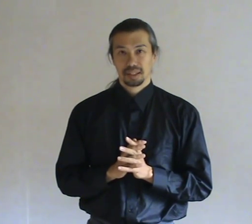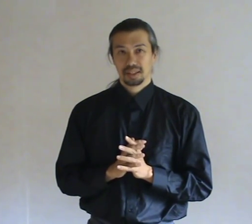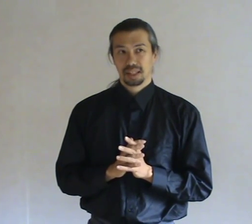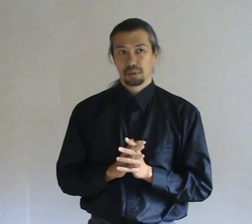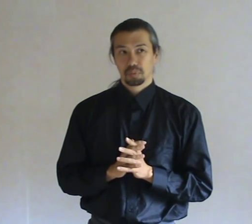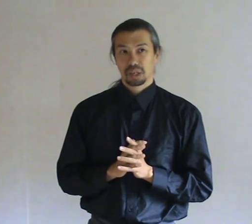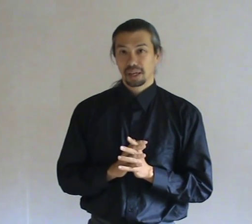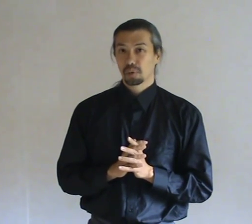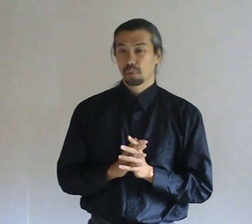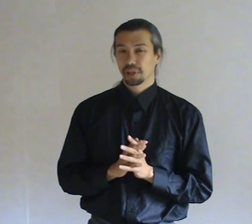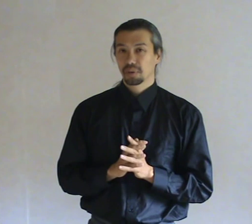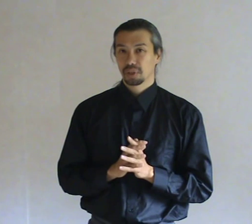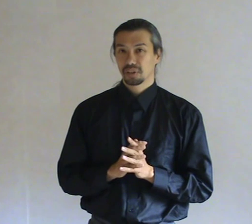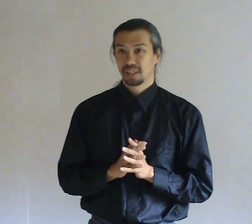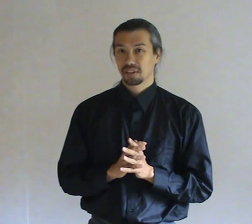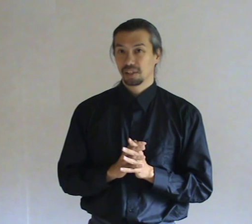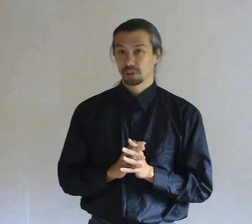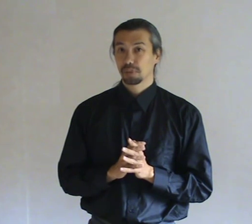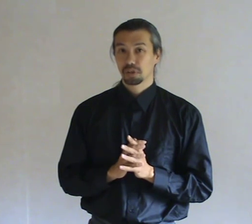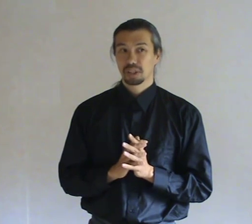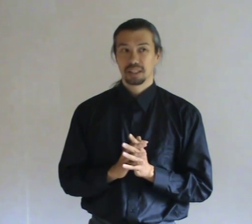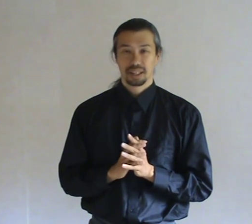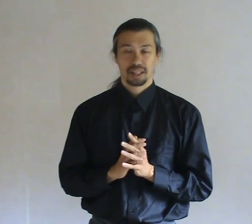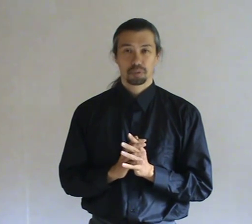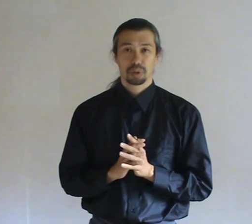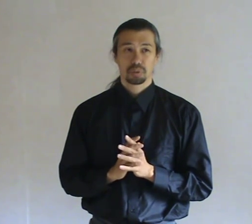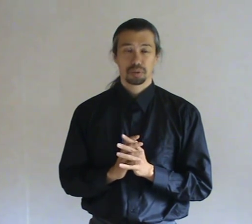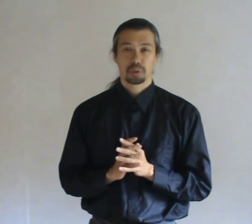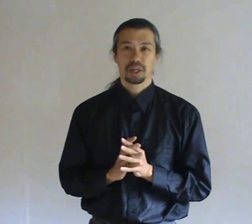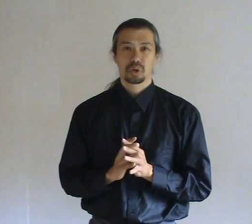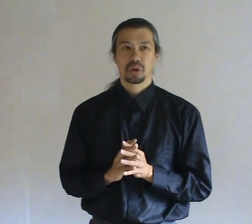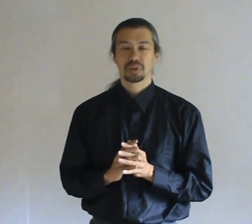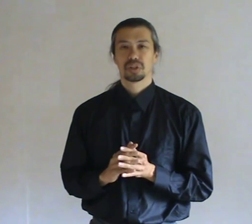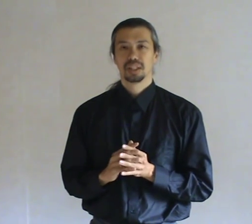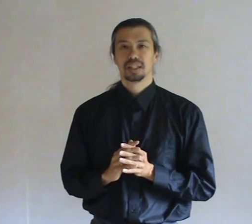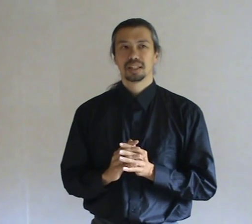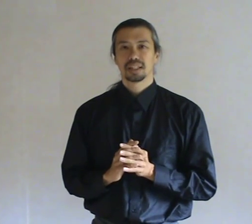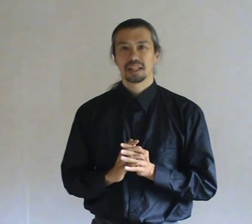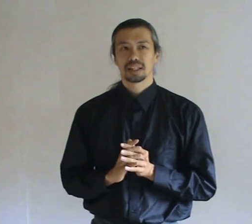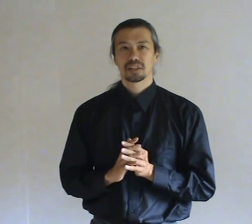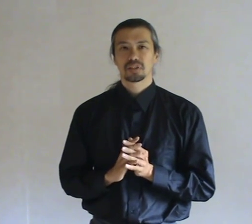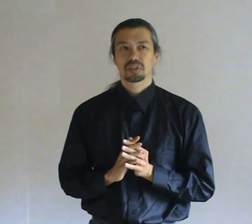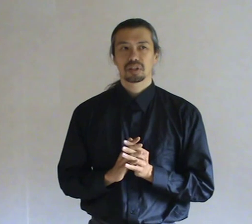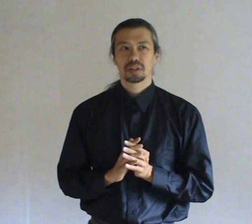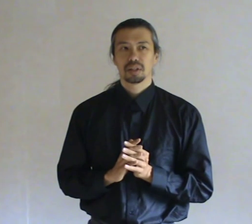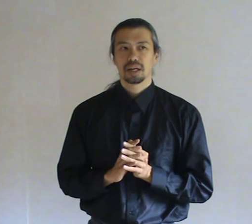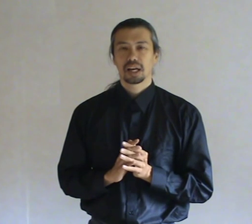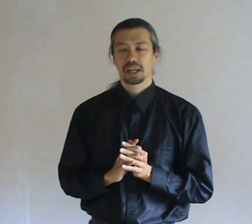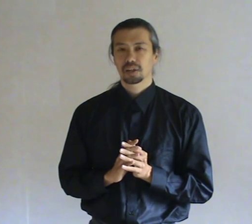I like working with death angels personally. I have worked with them quite a lot. And I like